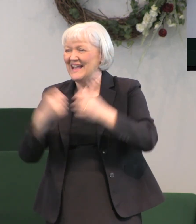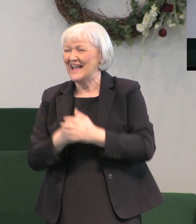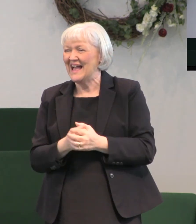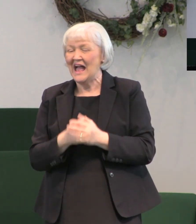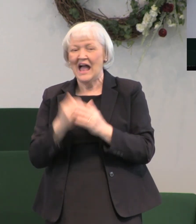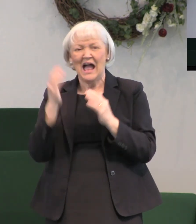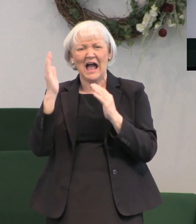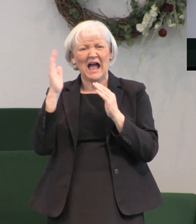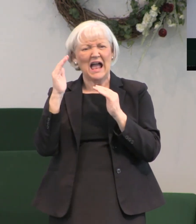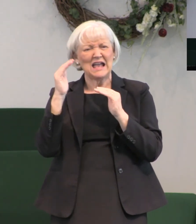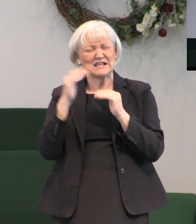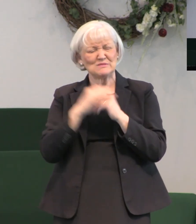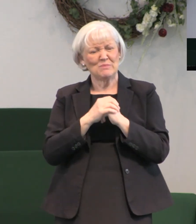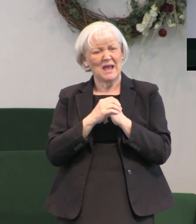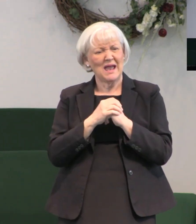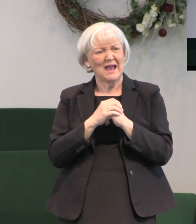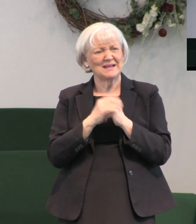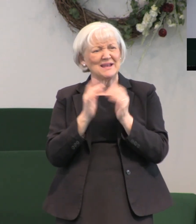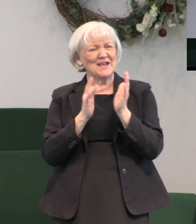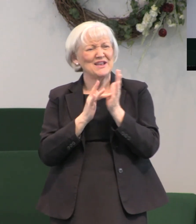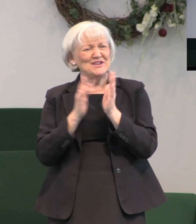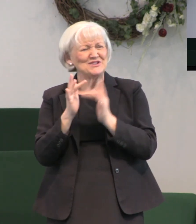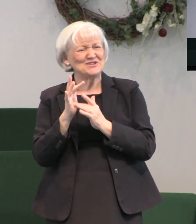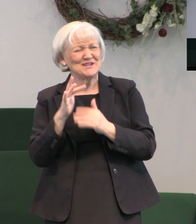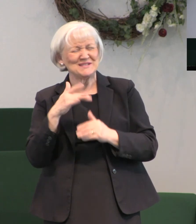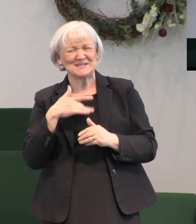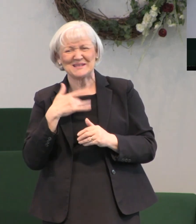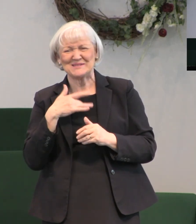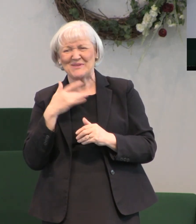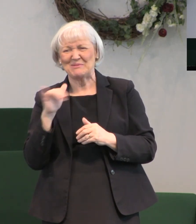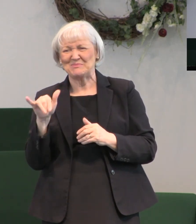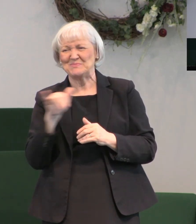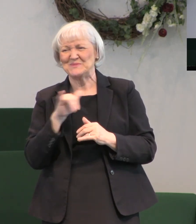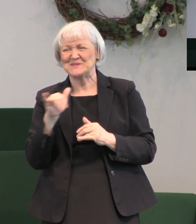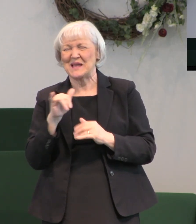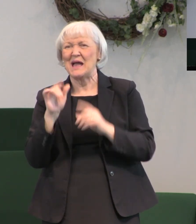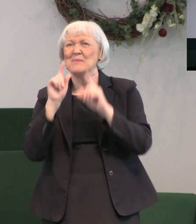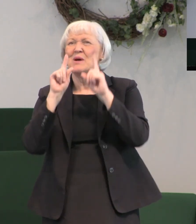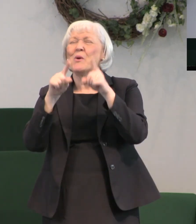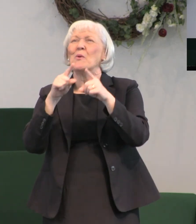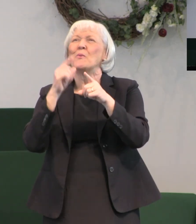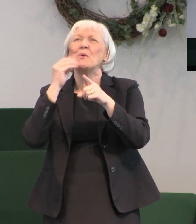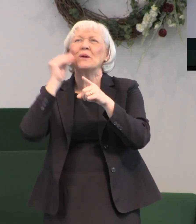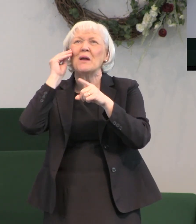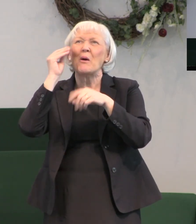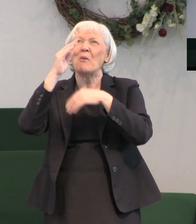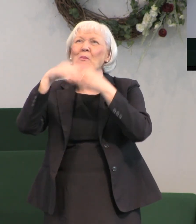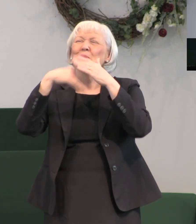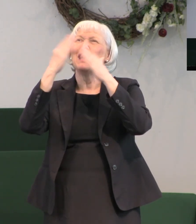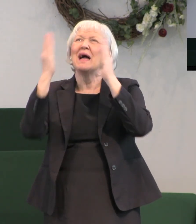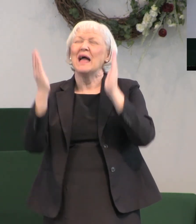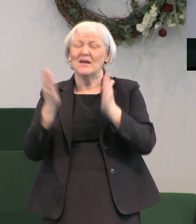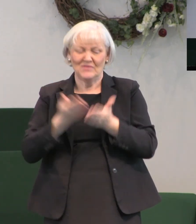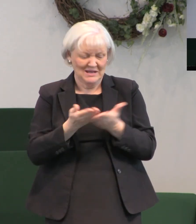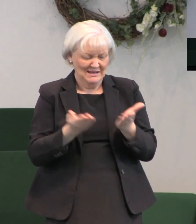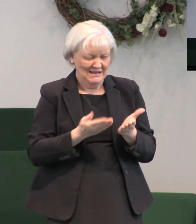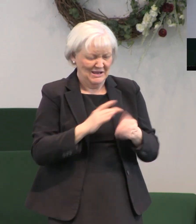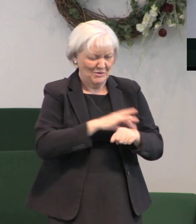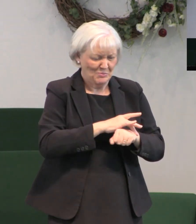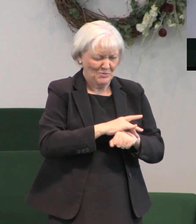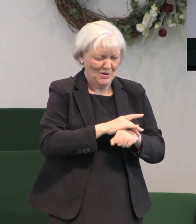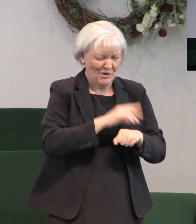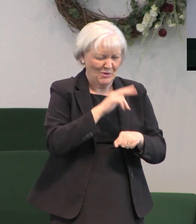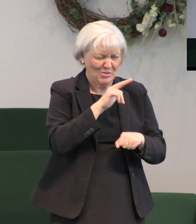expect that's something like Jesus felt when he ascended back to heaven after being here on earth for 33 years